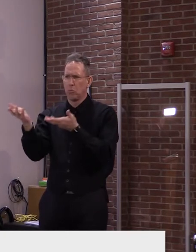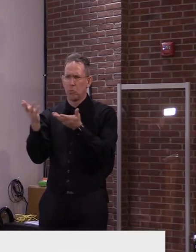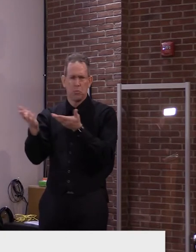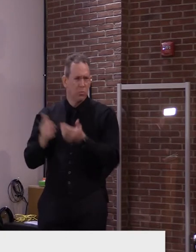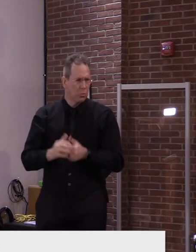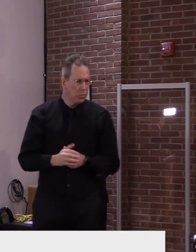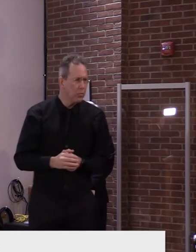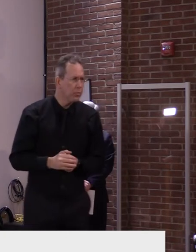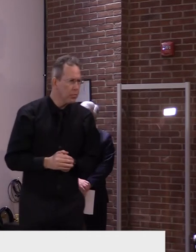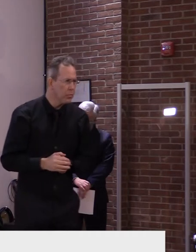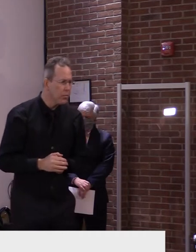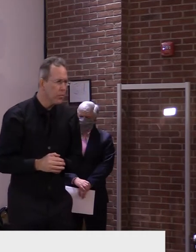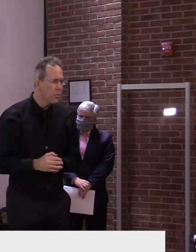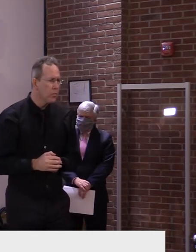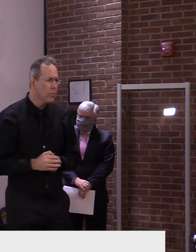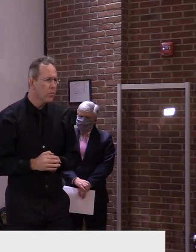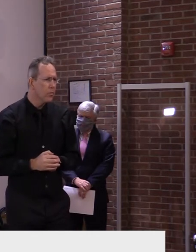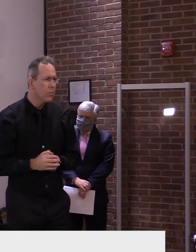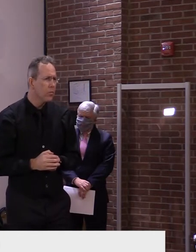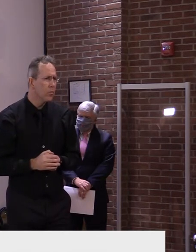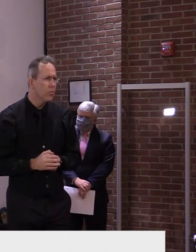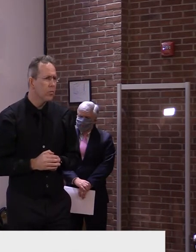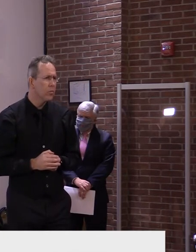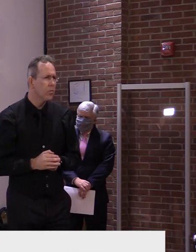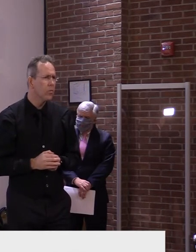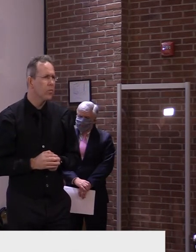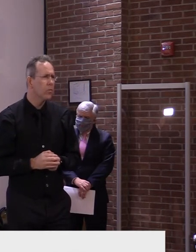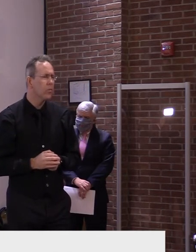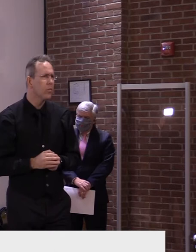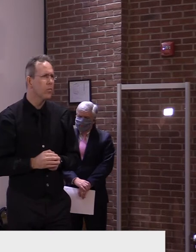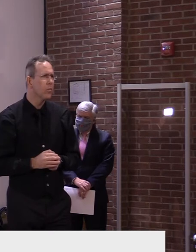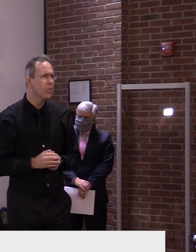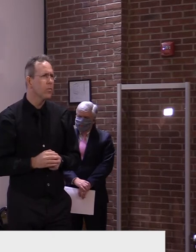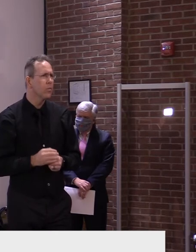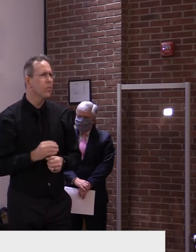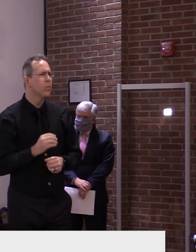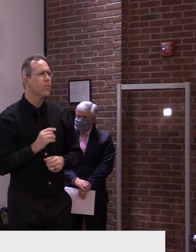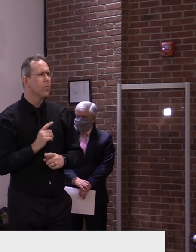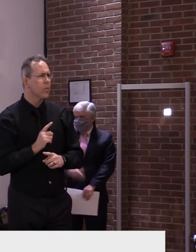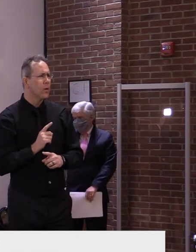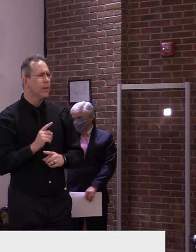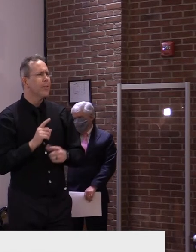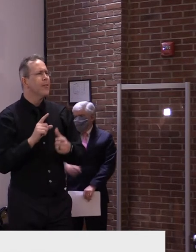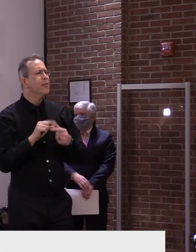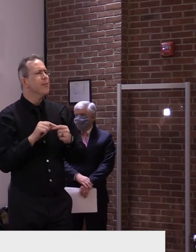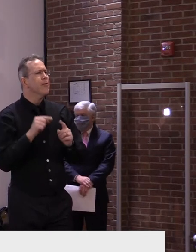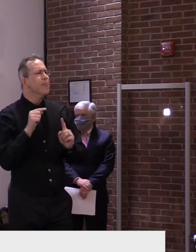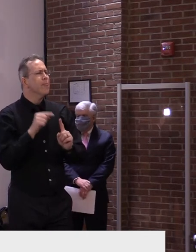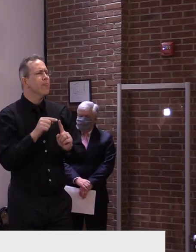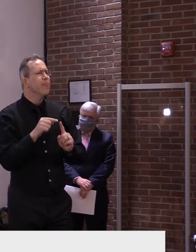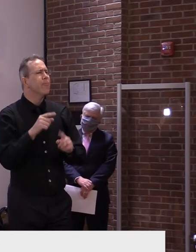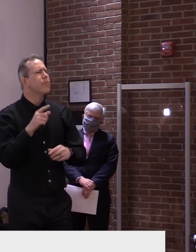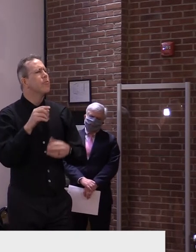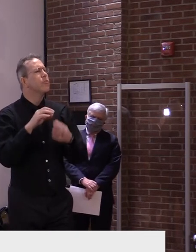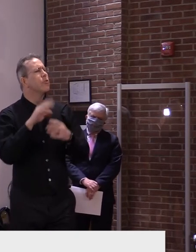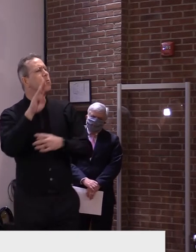on the COVID traces found in the wastewater system dumped by the city of Wellington into Lake Champlain.